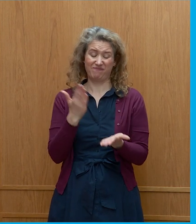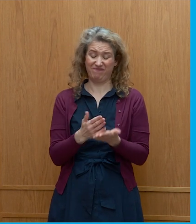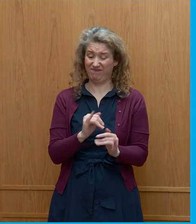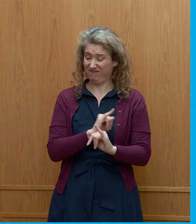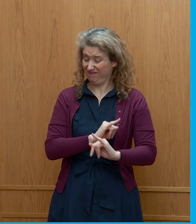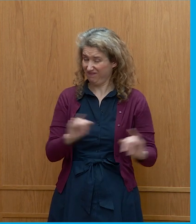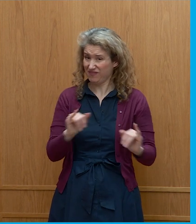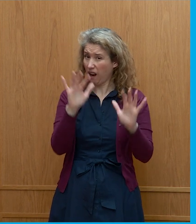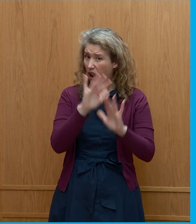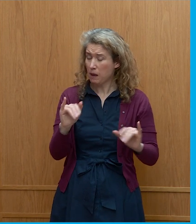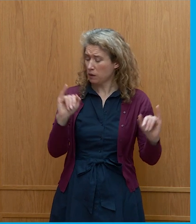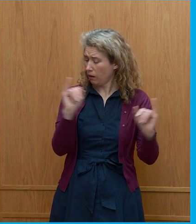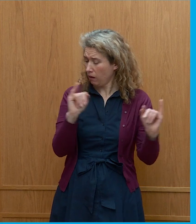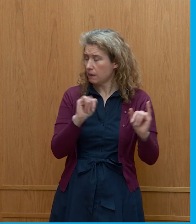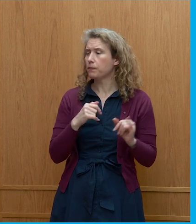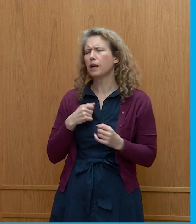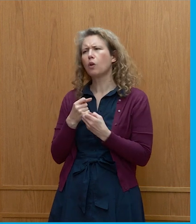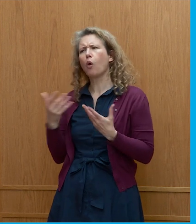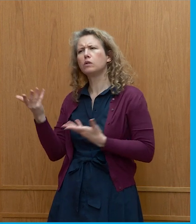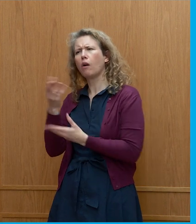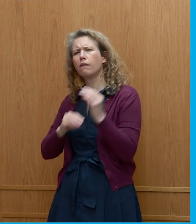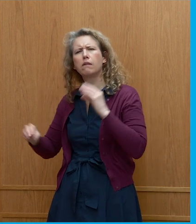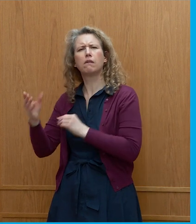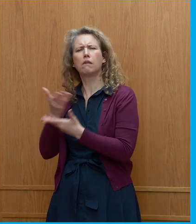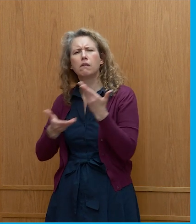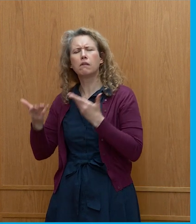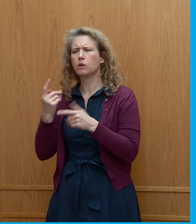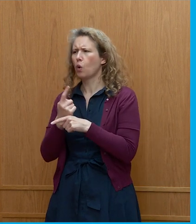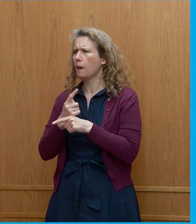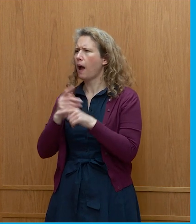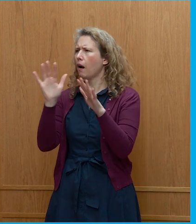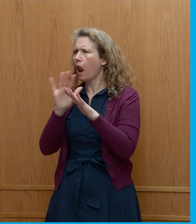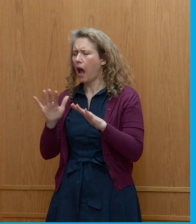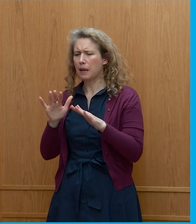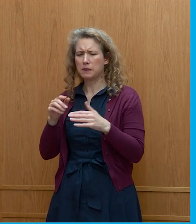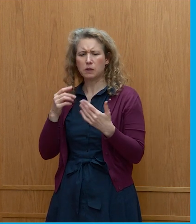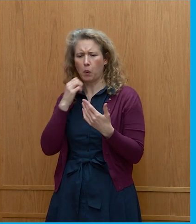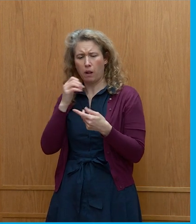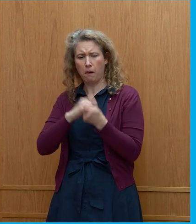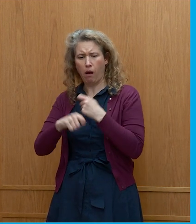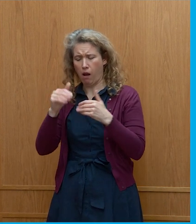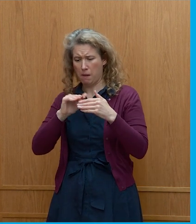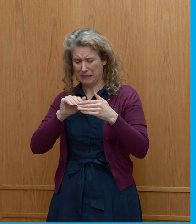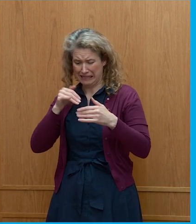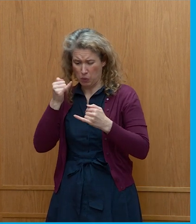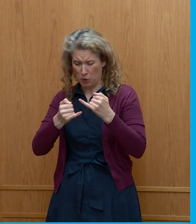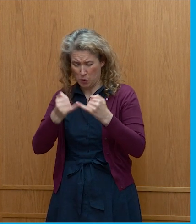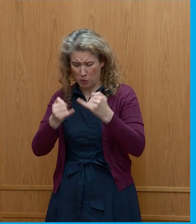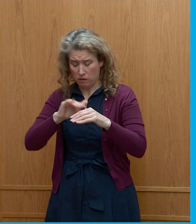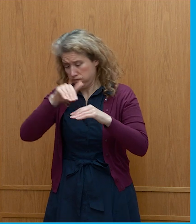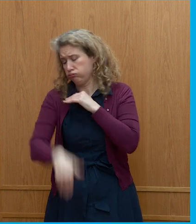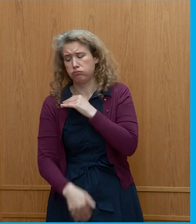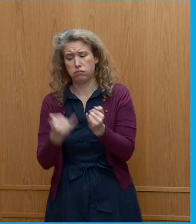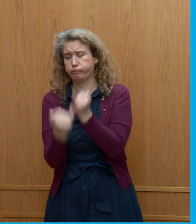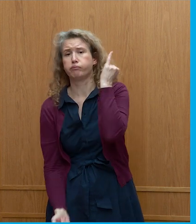And we hear a lot of discussion about climate thresholds and tipping points. Is it too